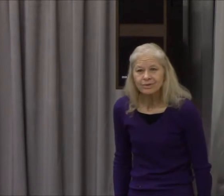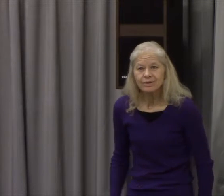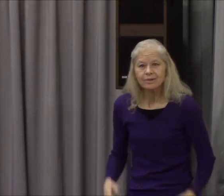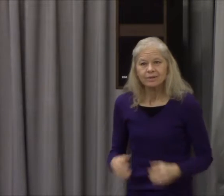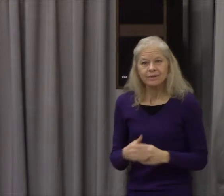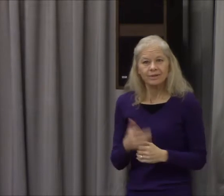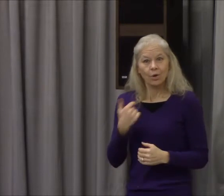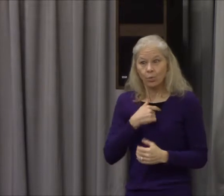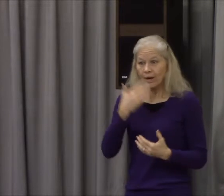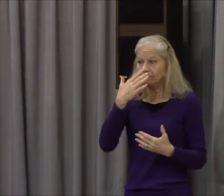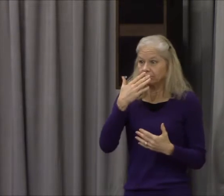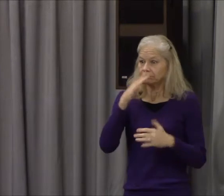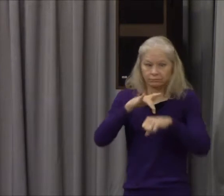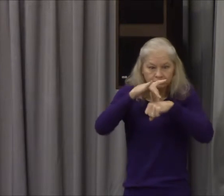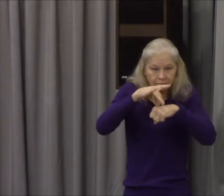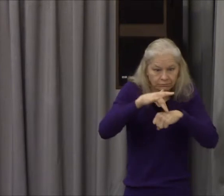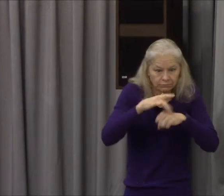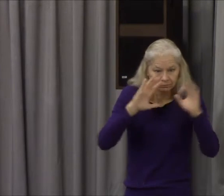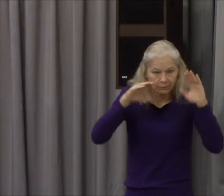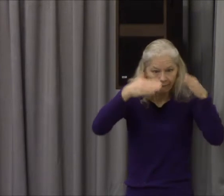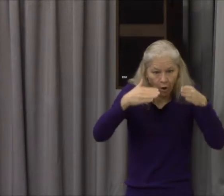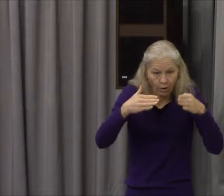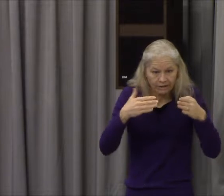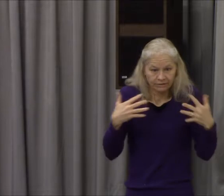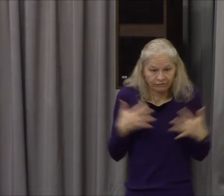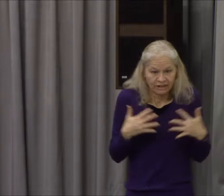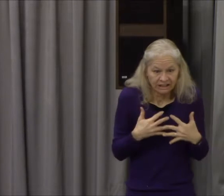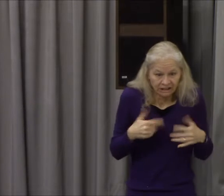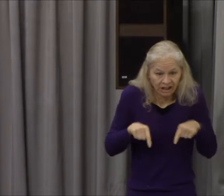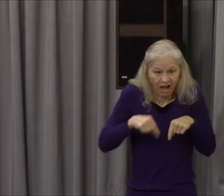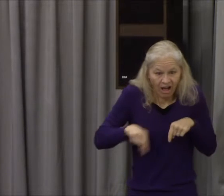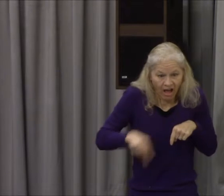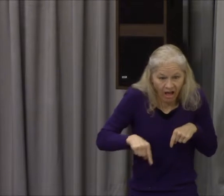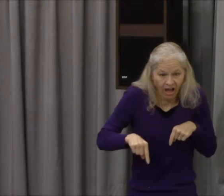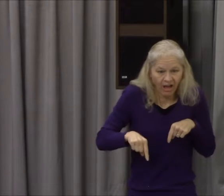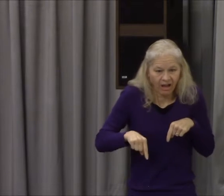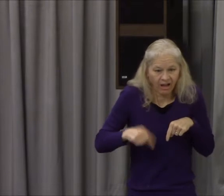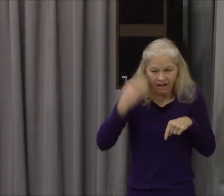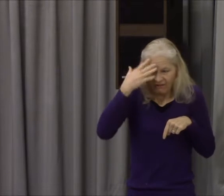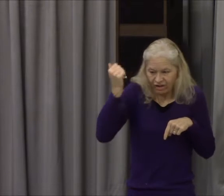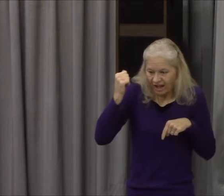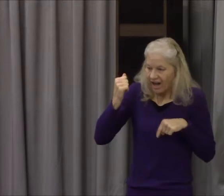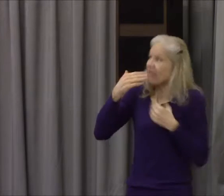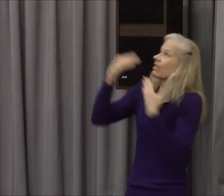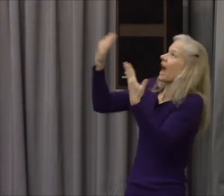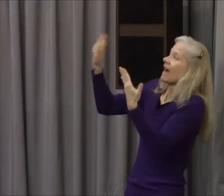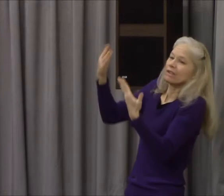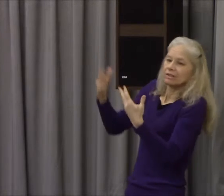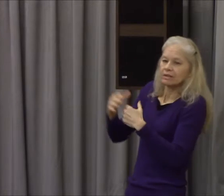Many people live their whole lives in fear of things that may happen to them, but they never did.